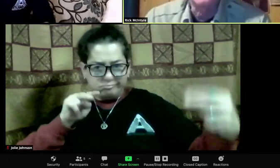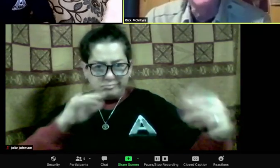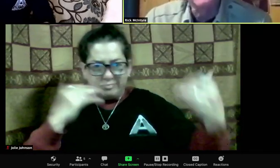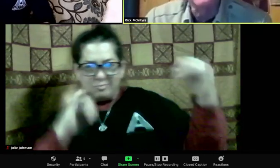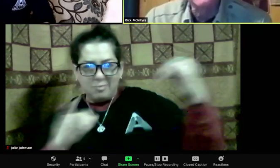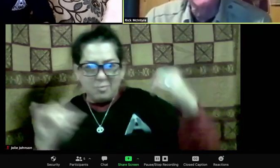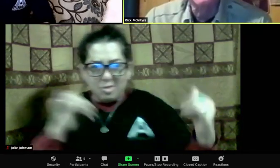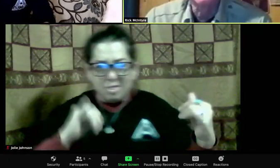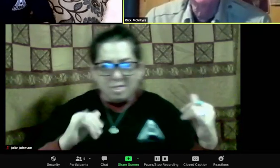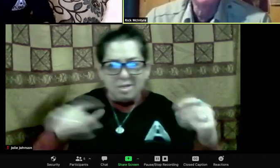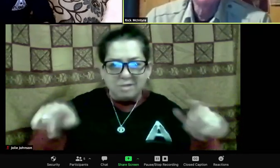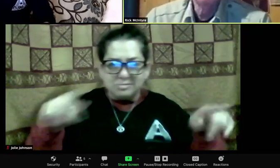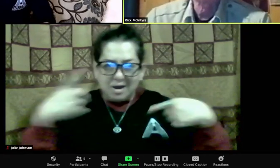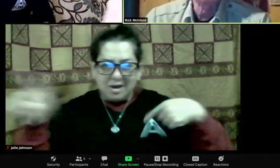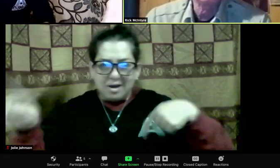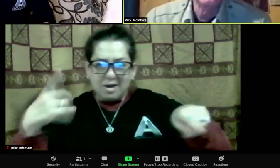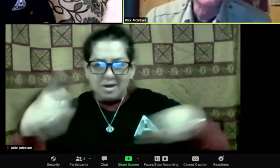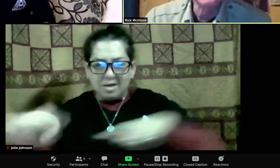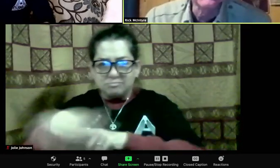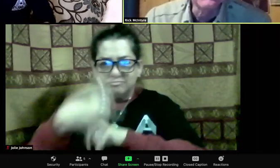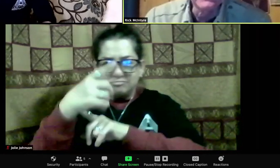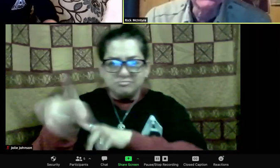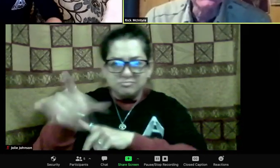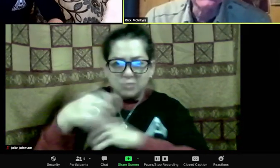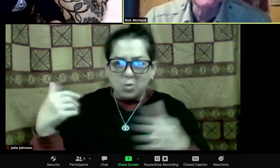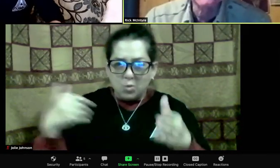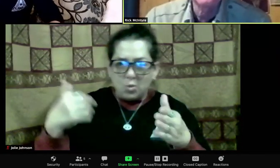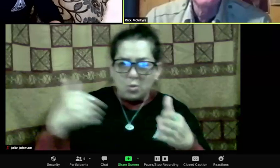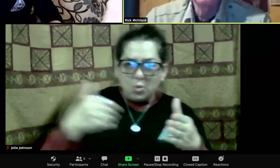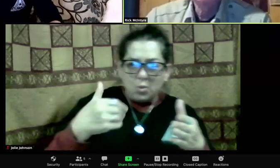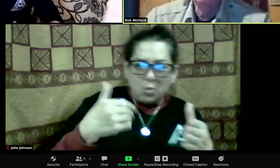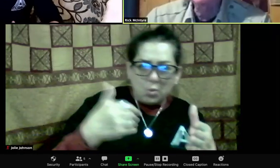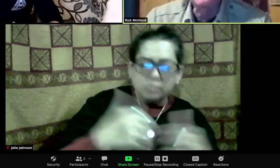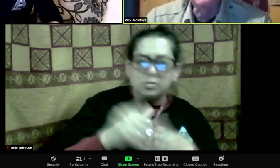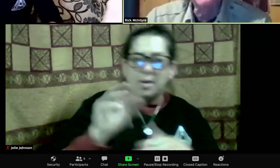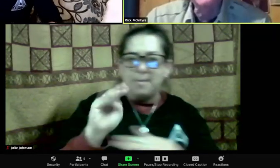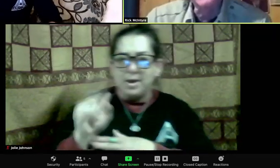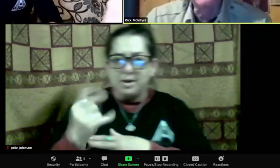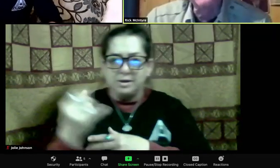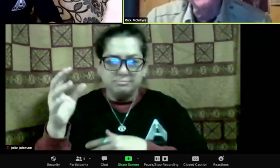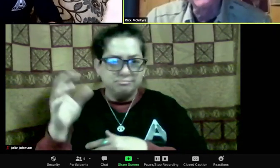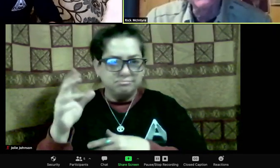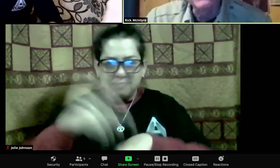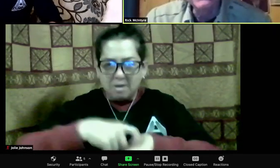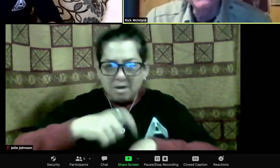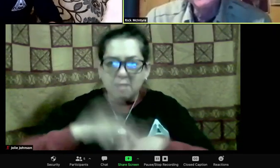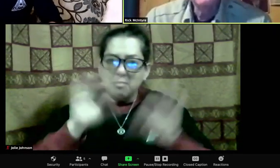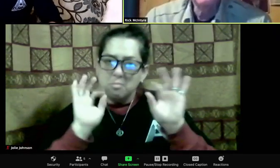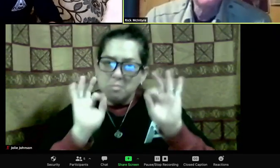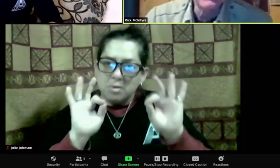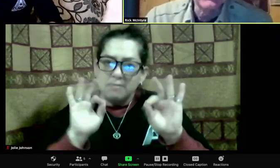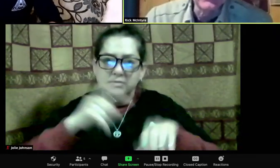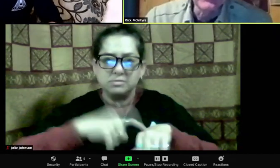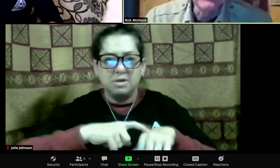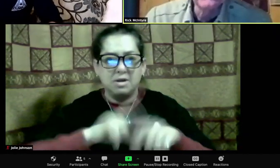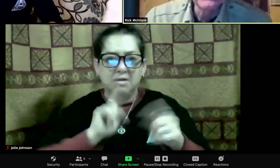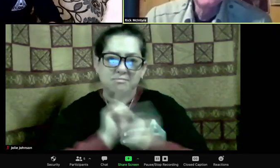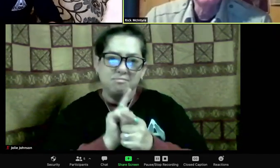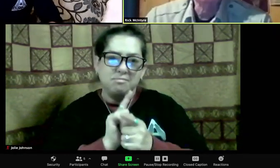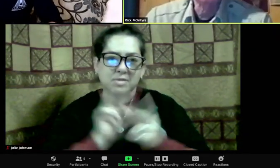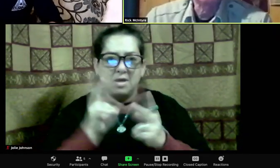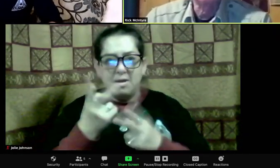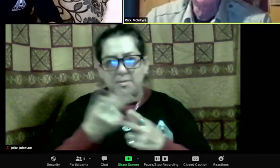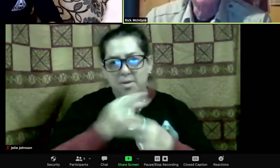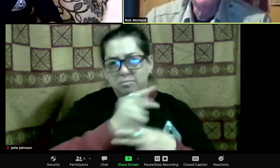the two of them met. But probably they heard each other howling. No one saw the meeting. I've seen males and females